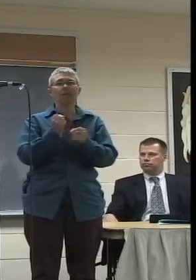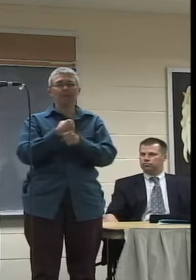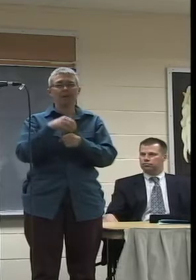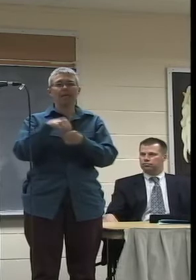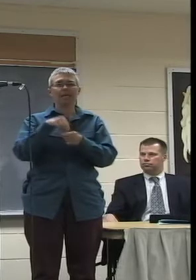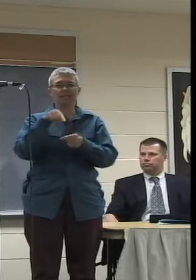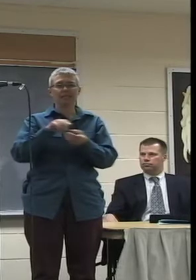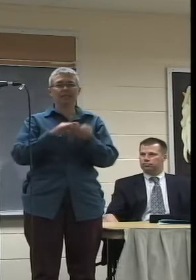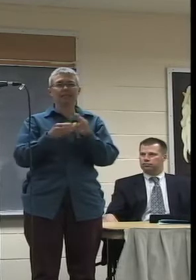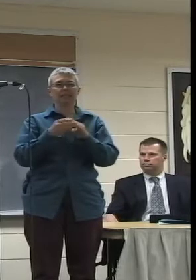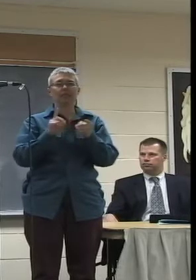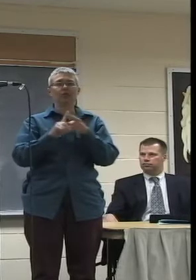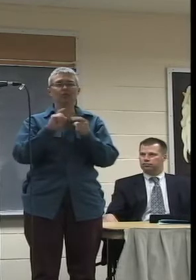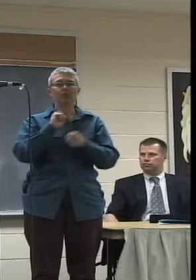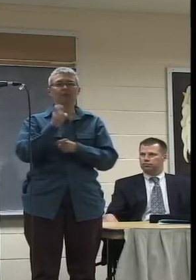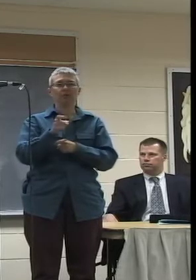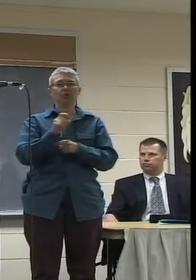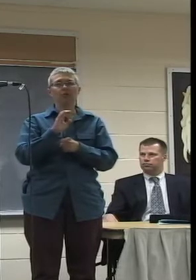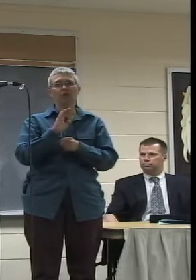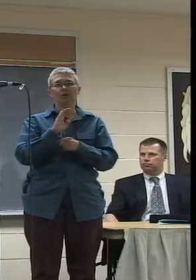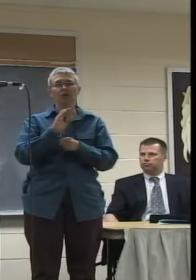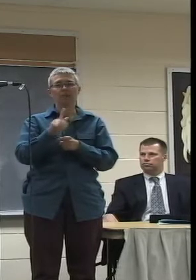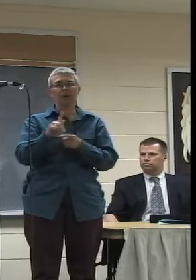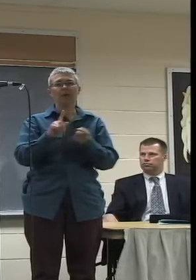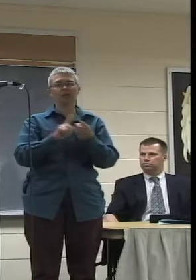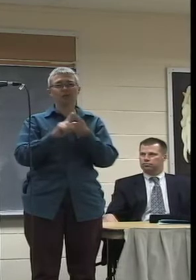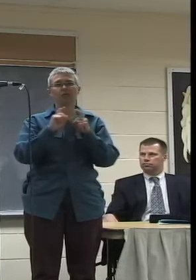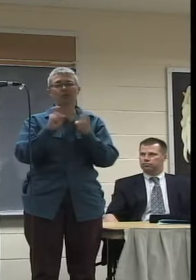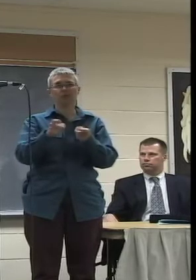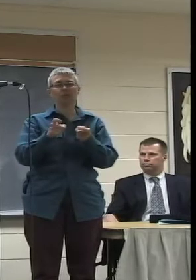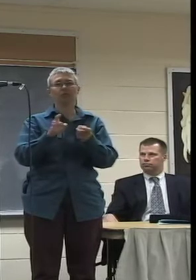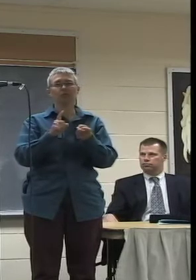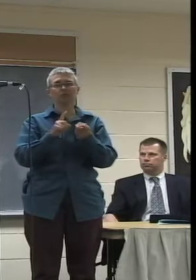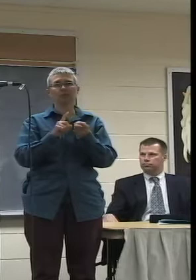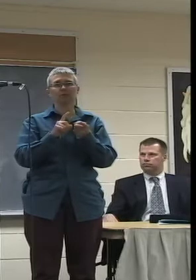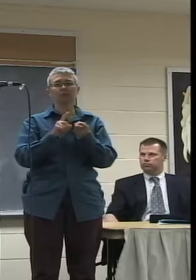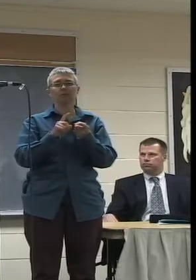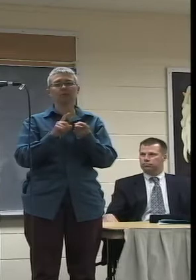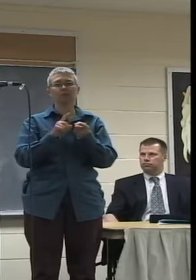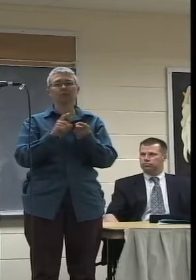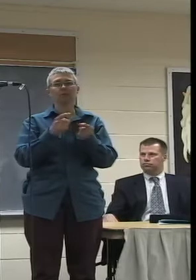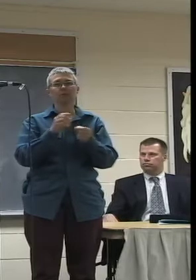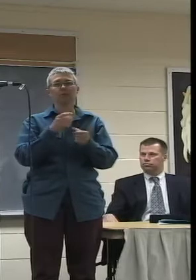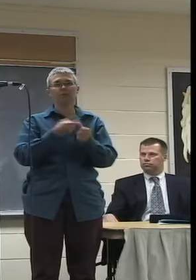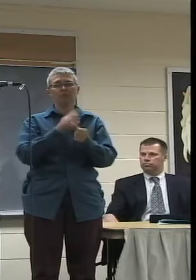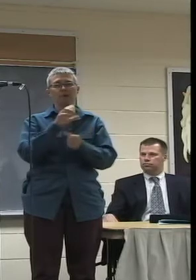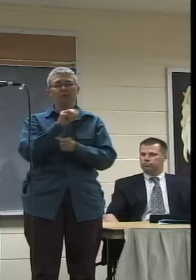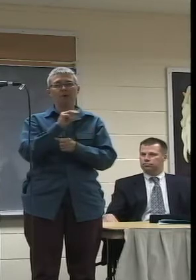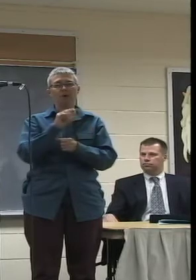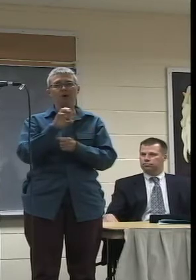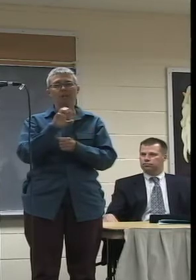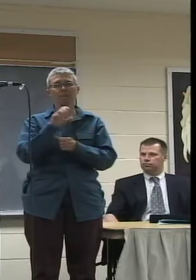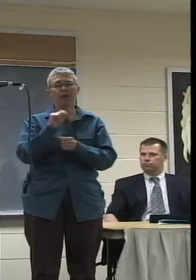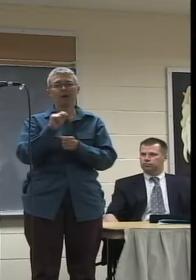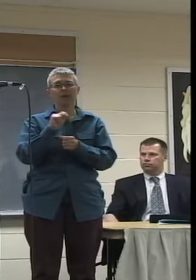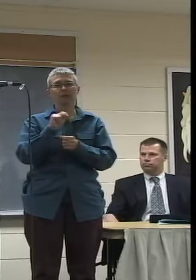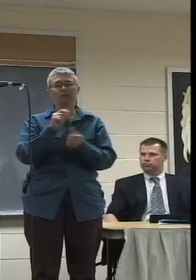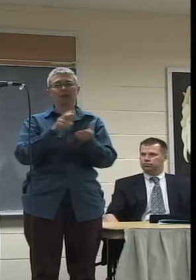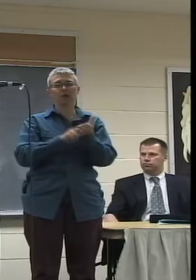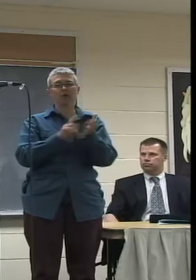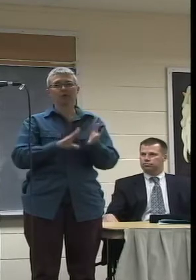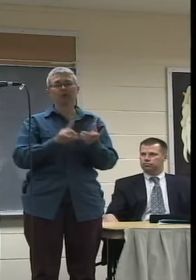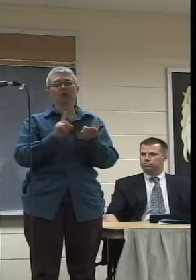to be turned into the contribution of the Comcast contractor